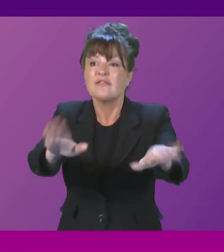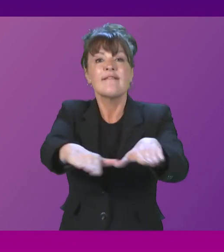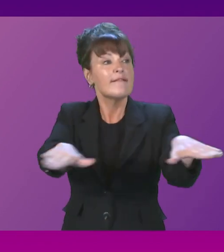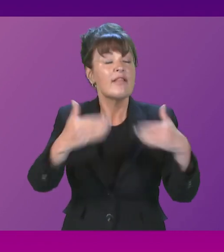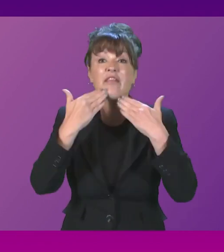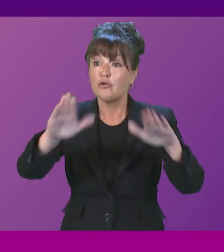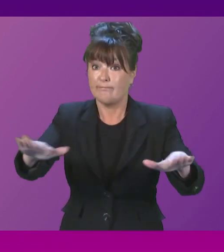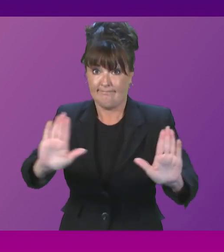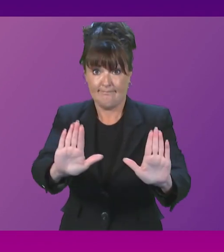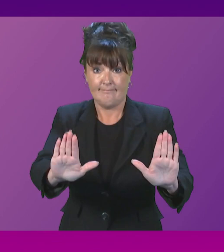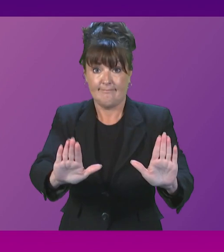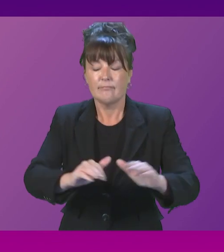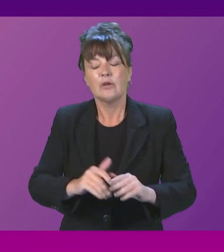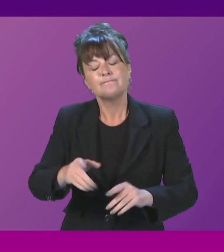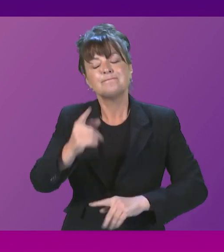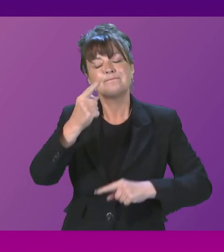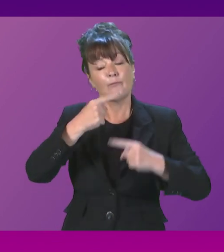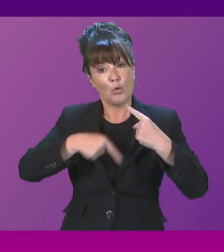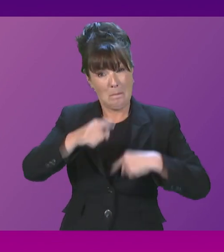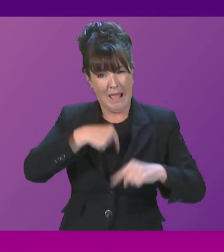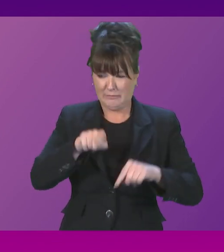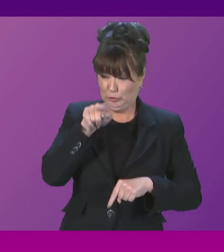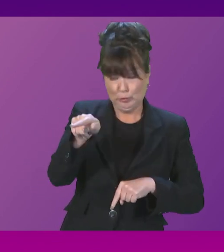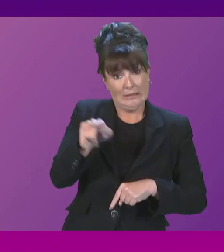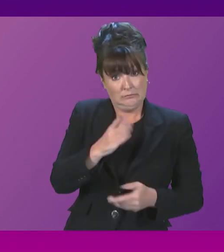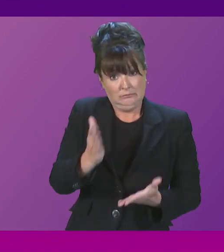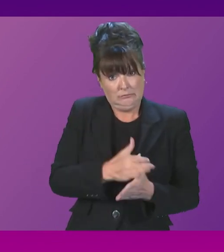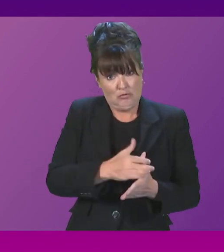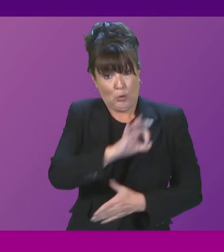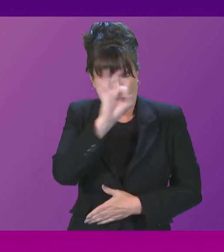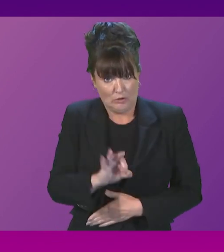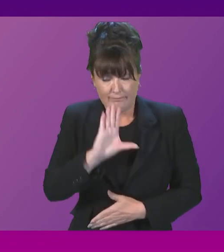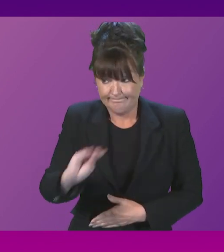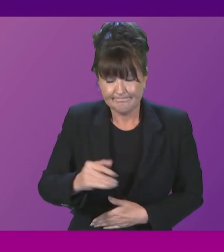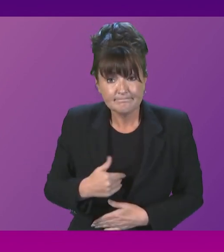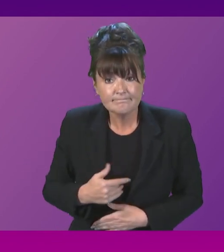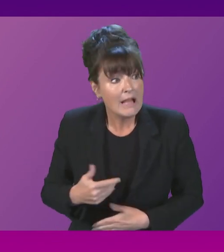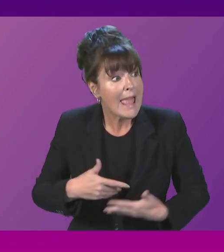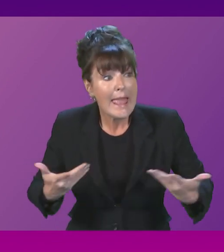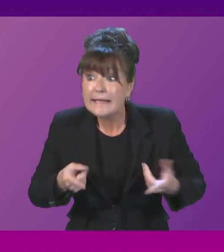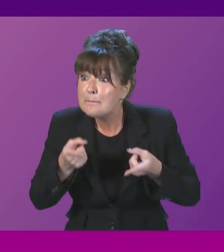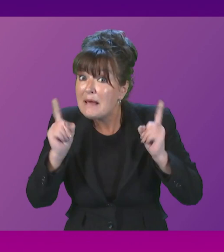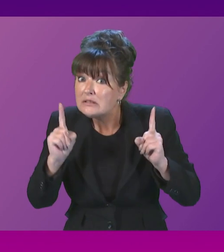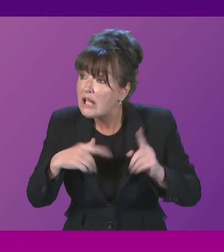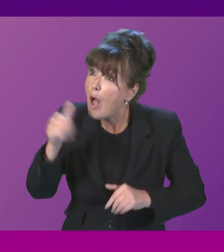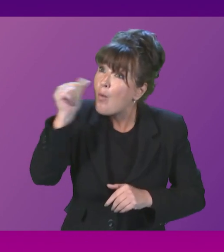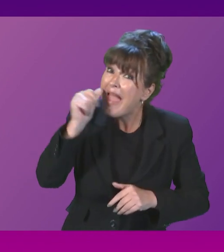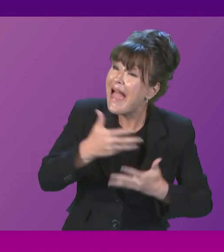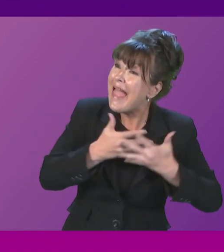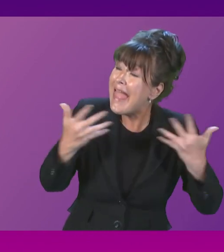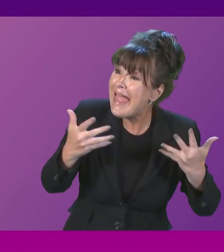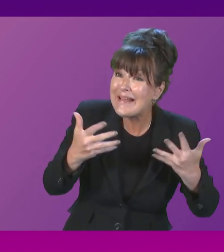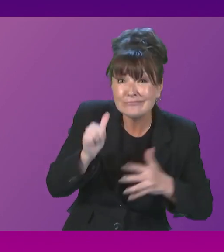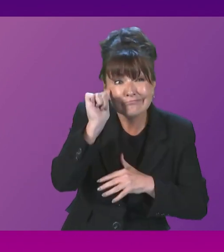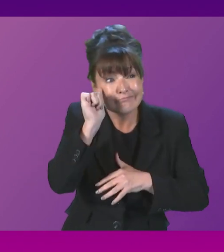you. Let me turn to the specifics, Presiding Officer. Ministers are not aware of any impropriety in this